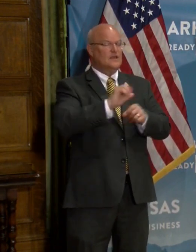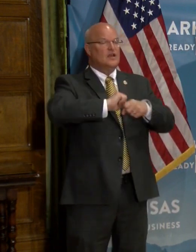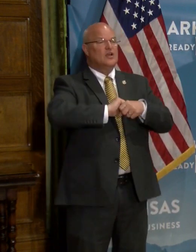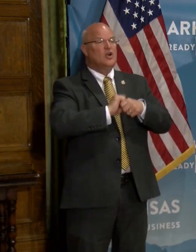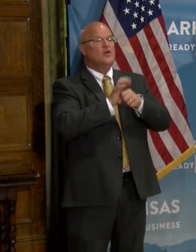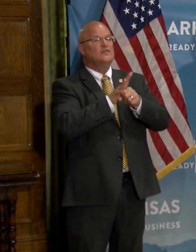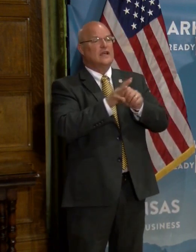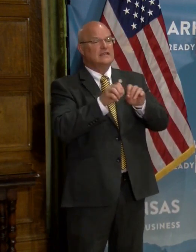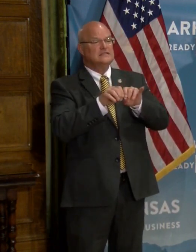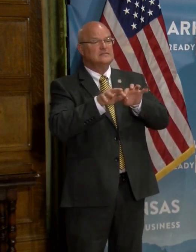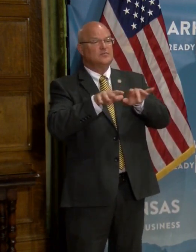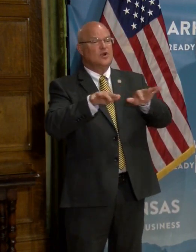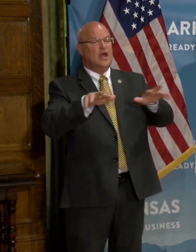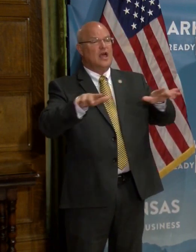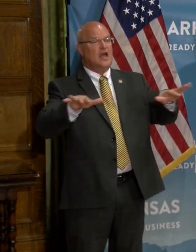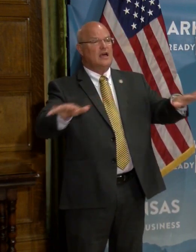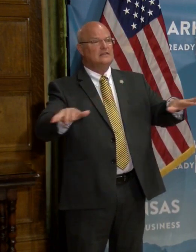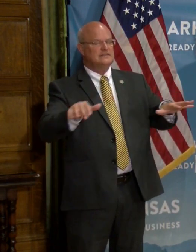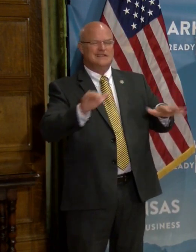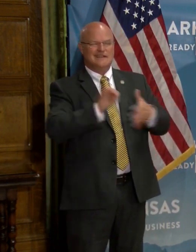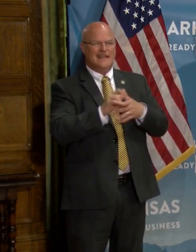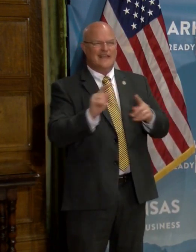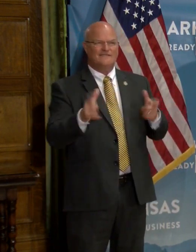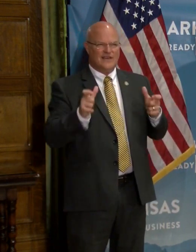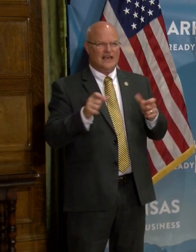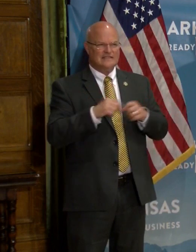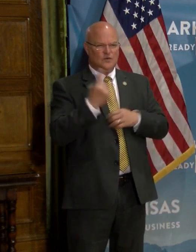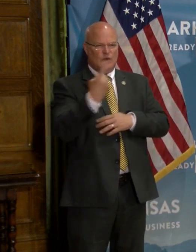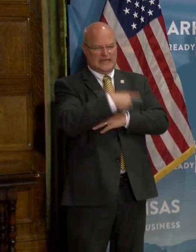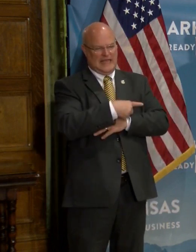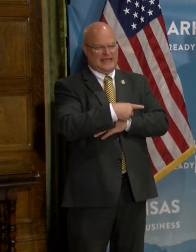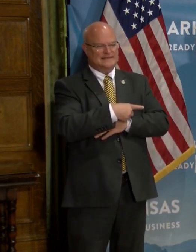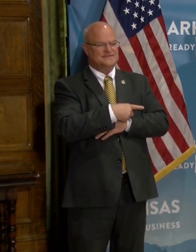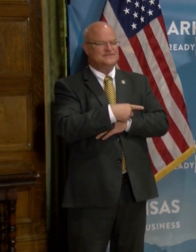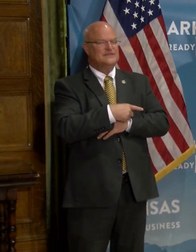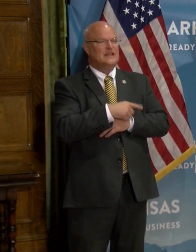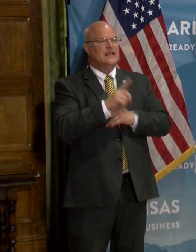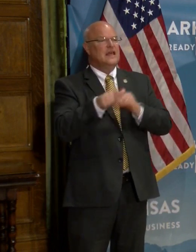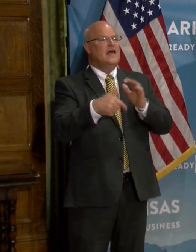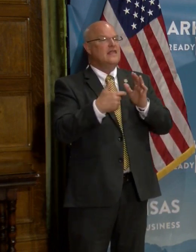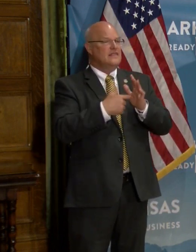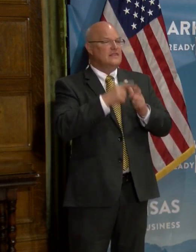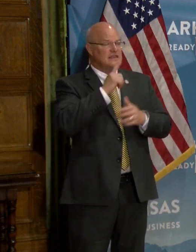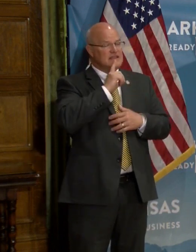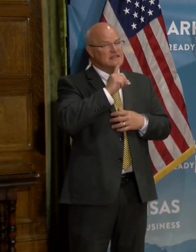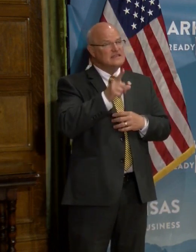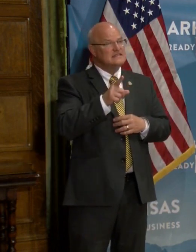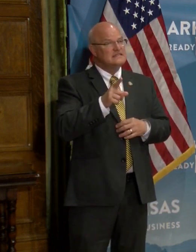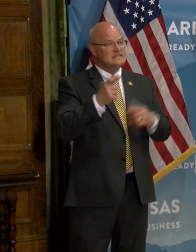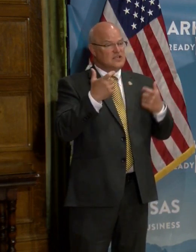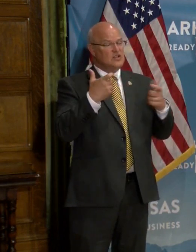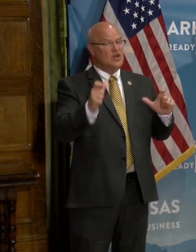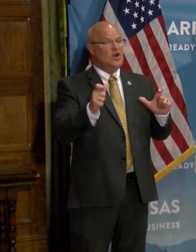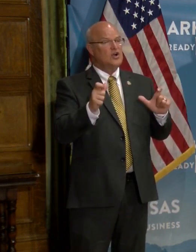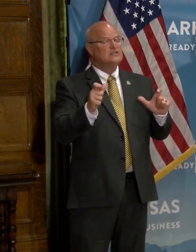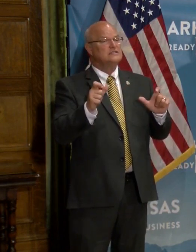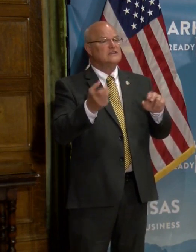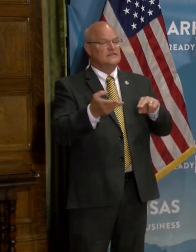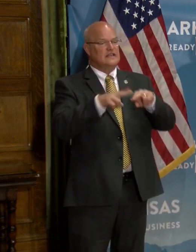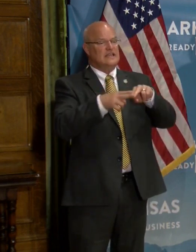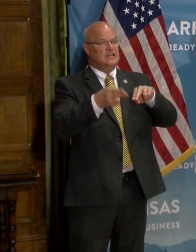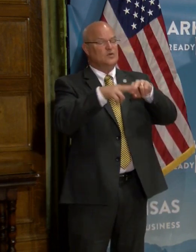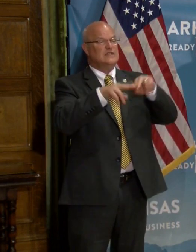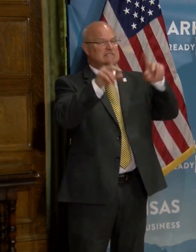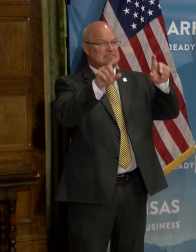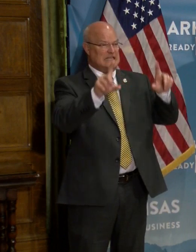COVID-19 spreads fast, but it doesn't spread that fast in a single day. Uh, this is a, uh, largely a matter of increased